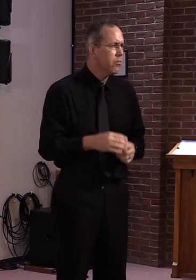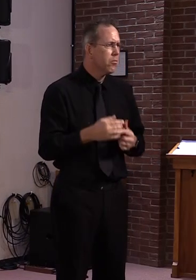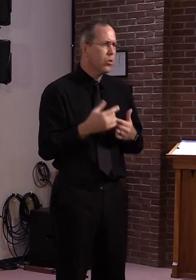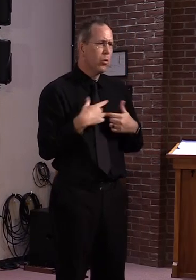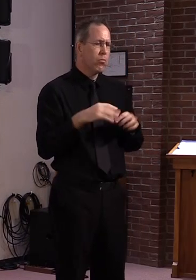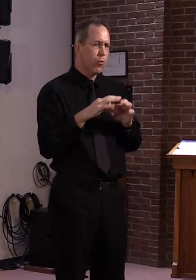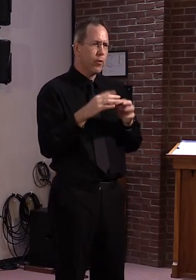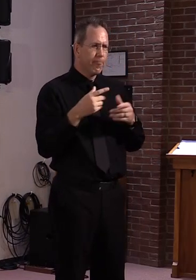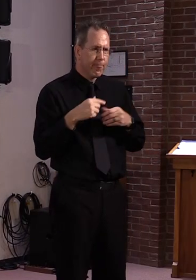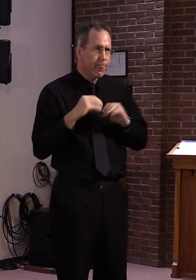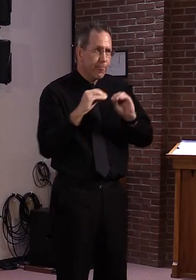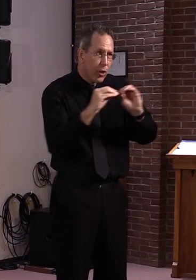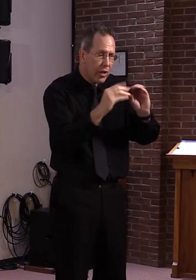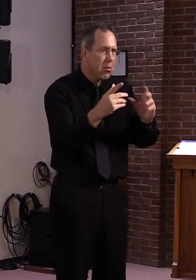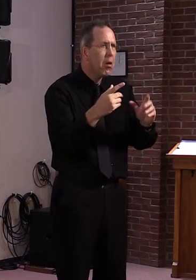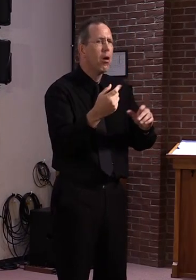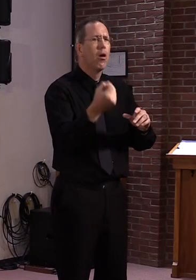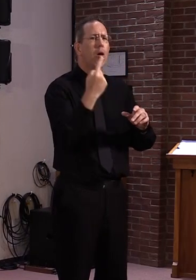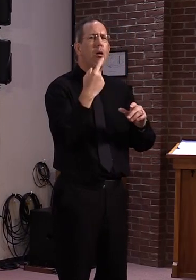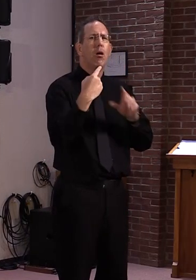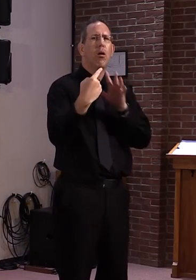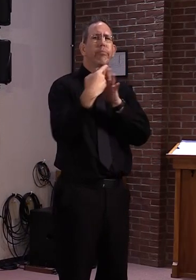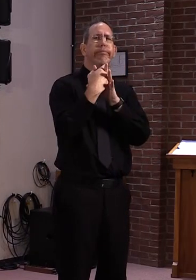their own interests.